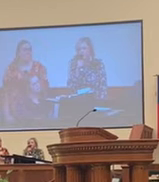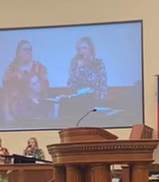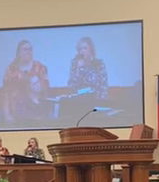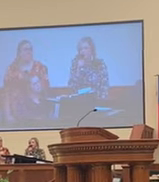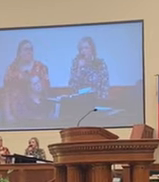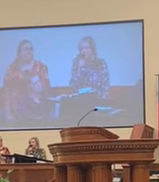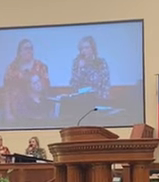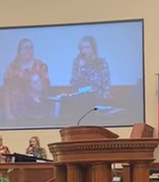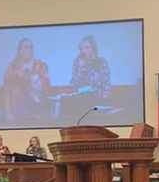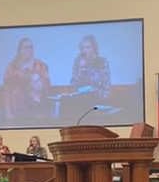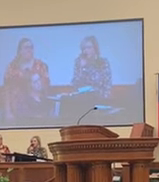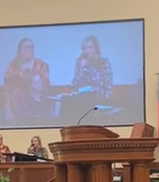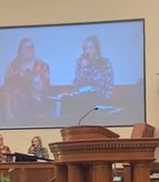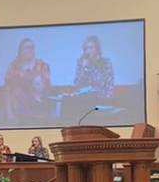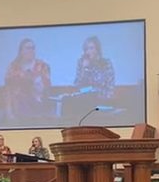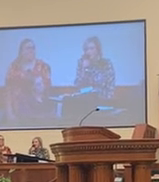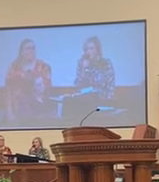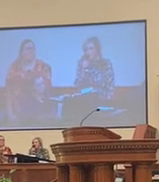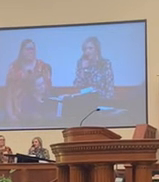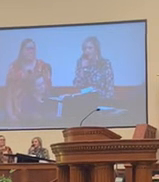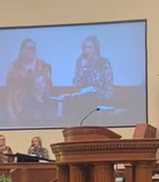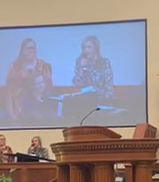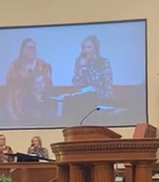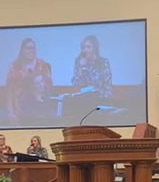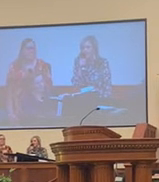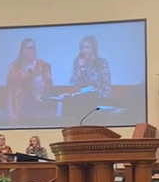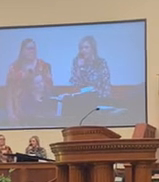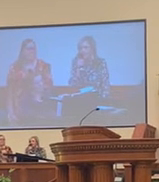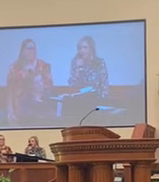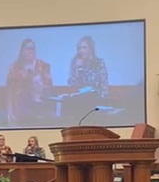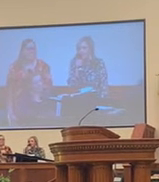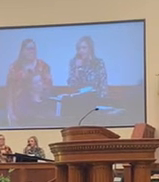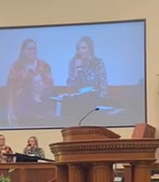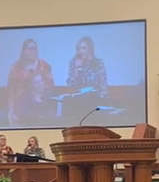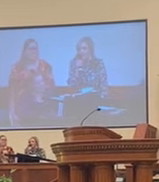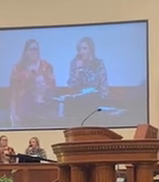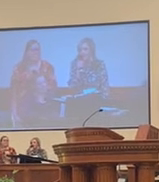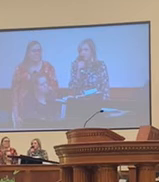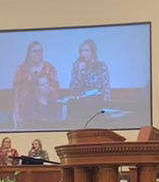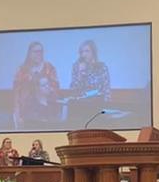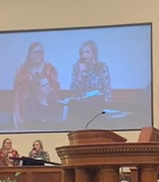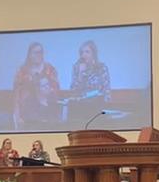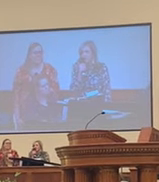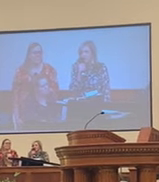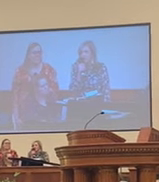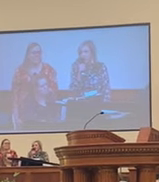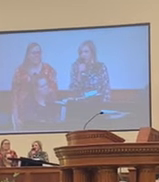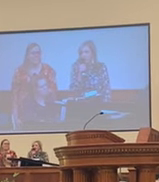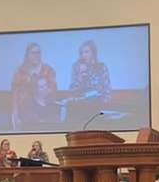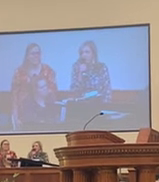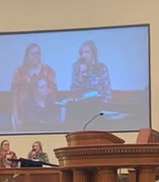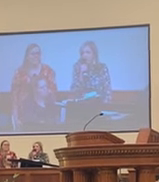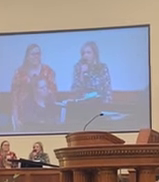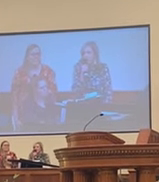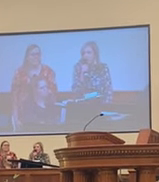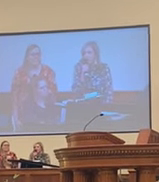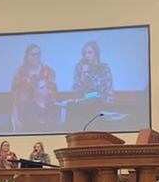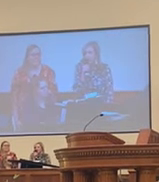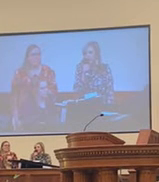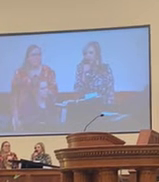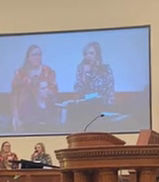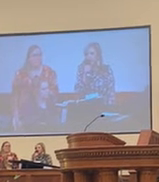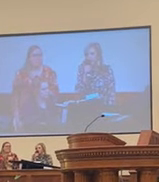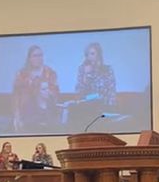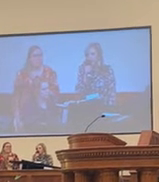inside And there at the cross You paid the debt